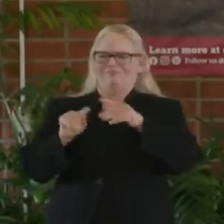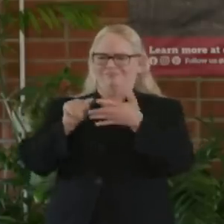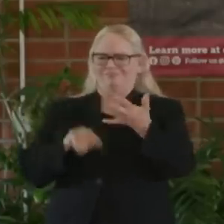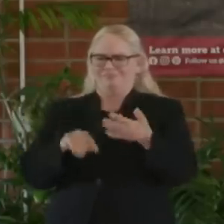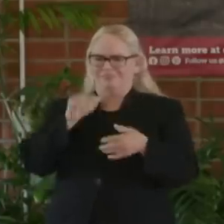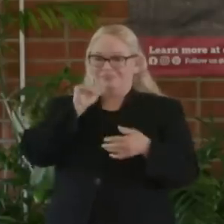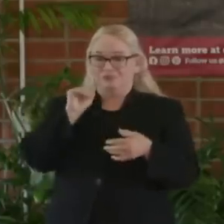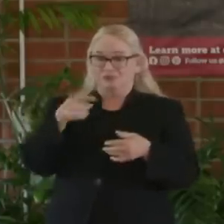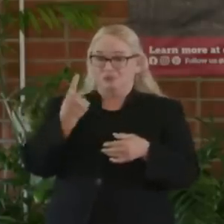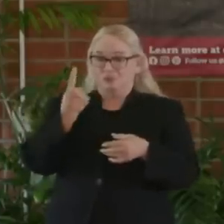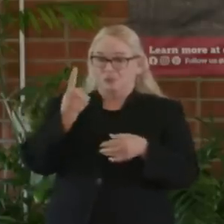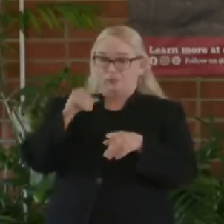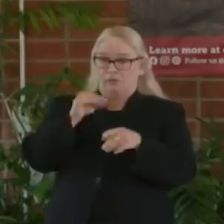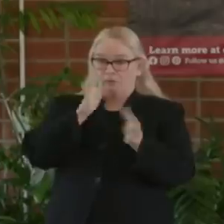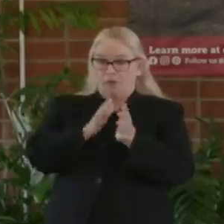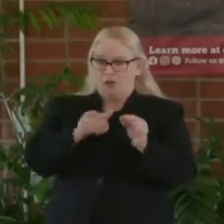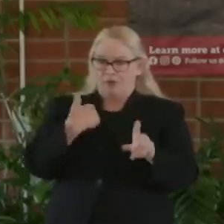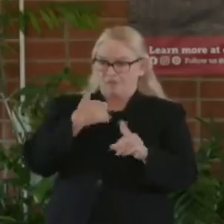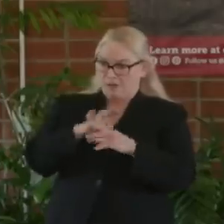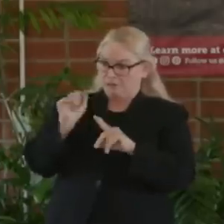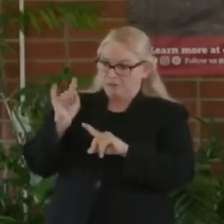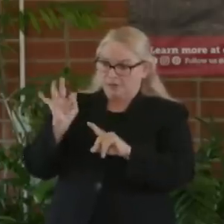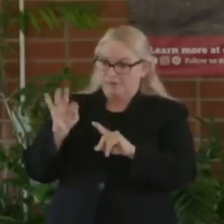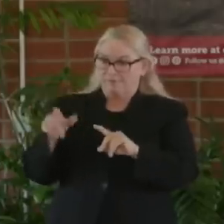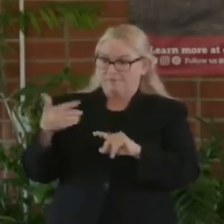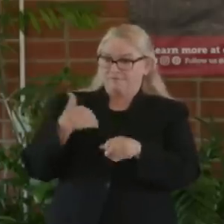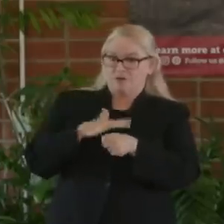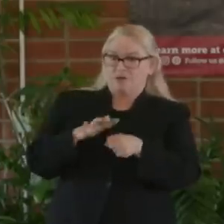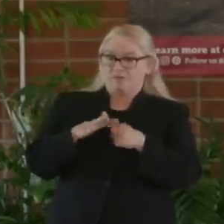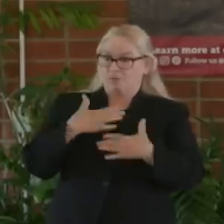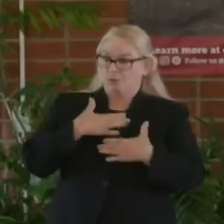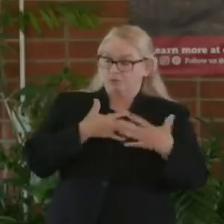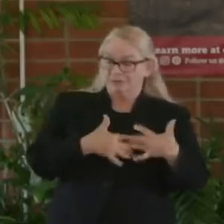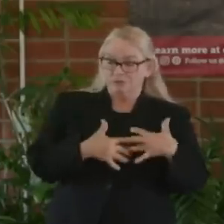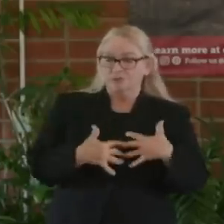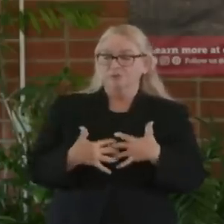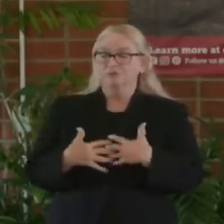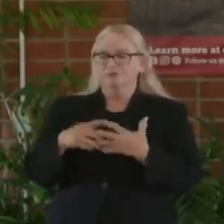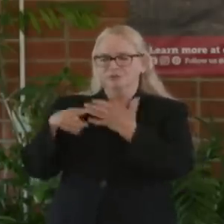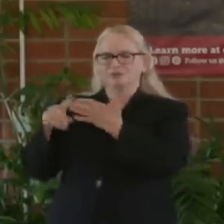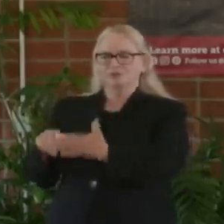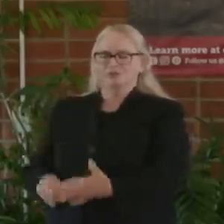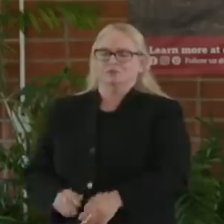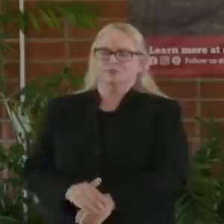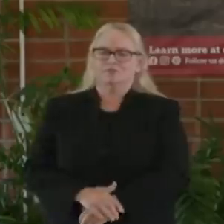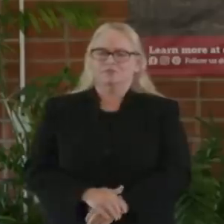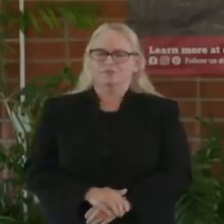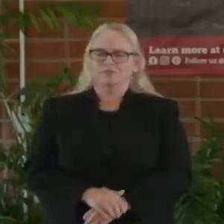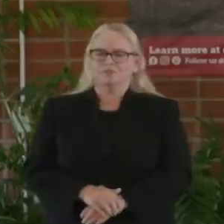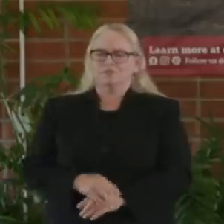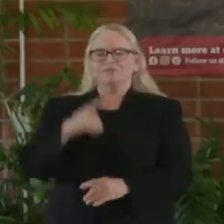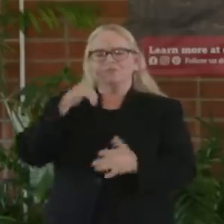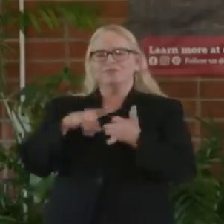capacity and whether we have enough staff and ventilators, but also way upstream, getting into places like Diamond